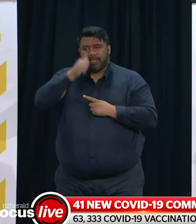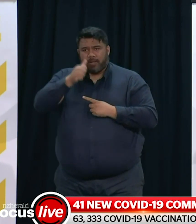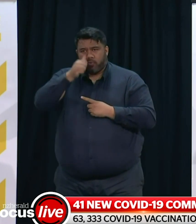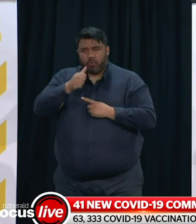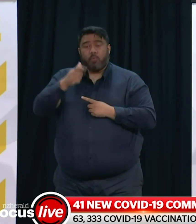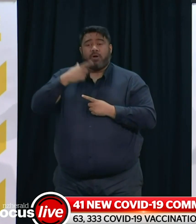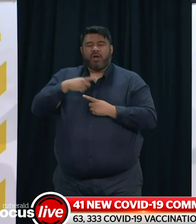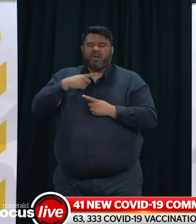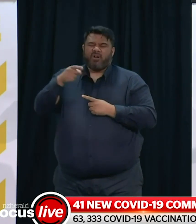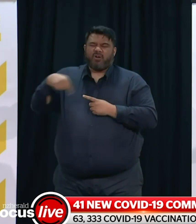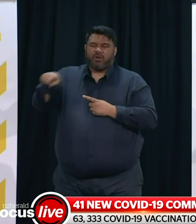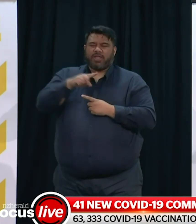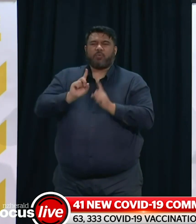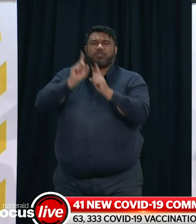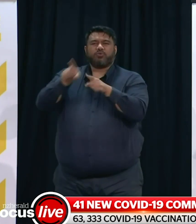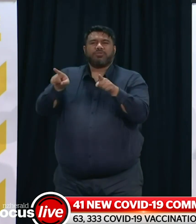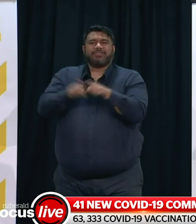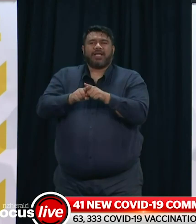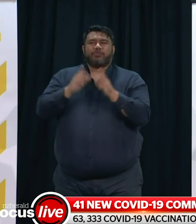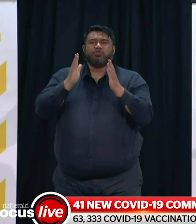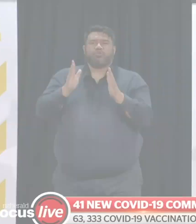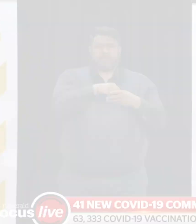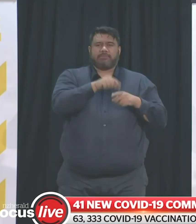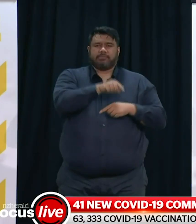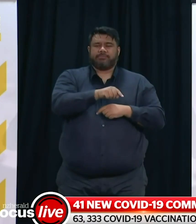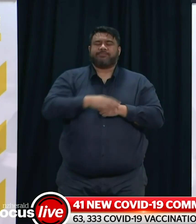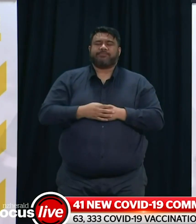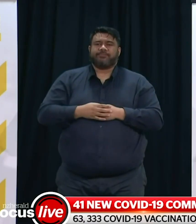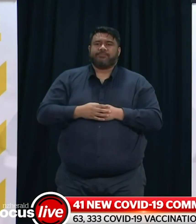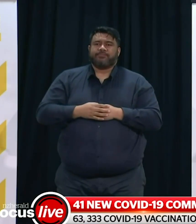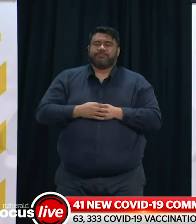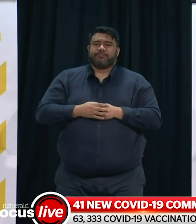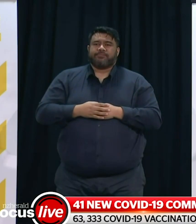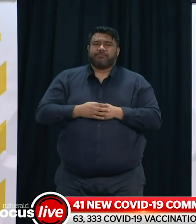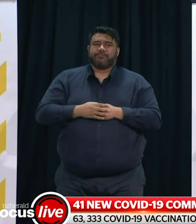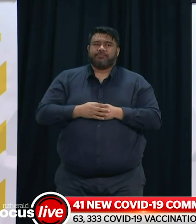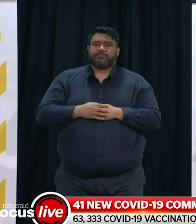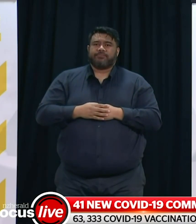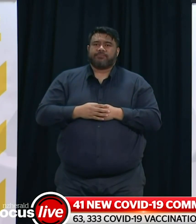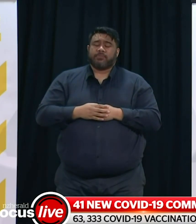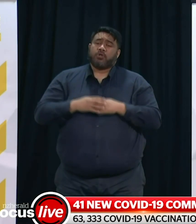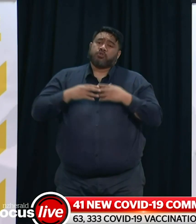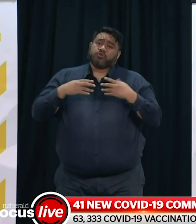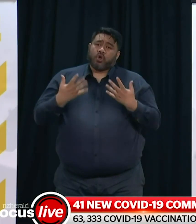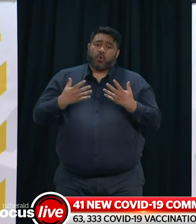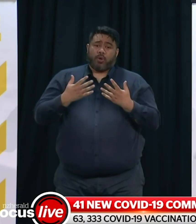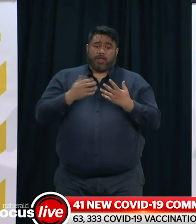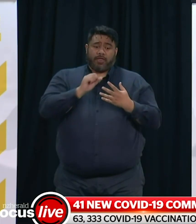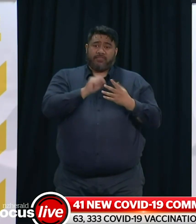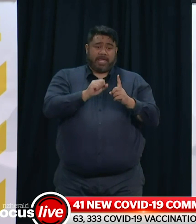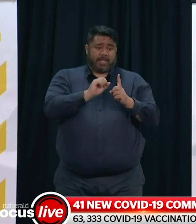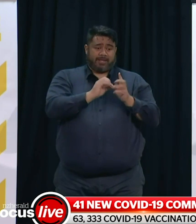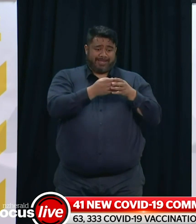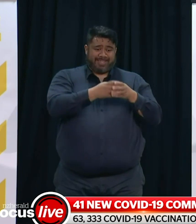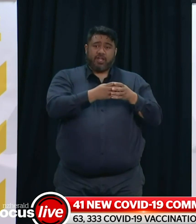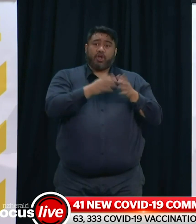has approximately 58 cases or to date 58 cases linked to it. The number of contacts continues to increase. As of 9am today, there were